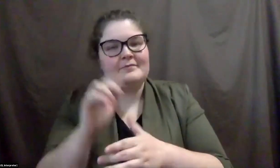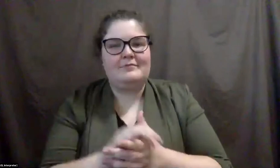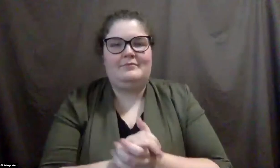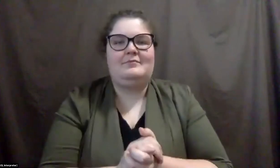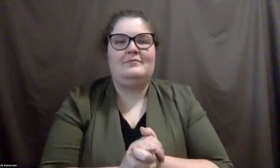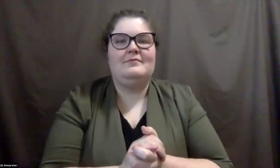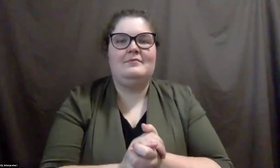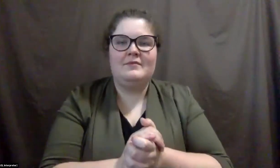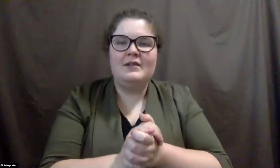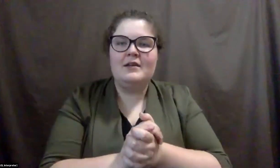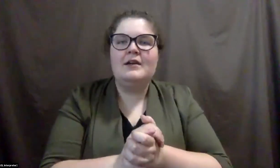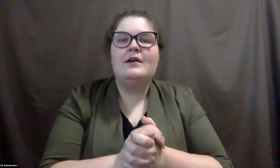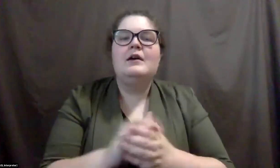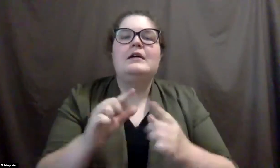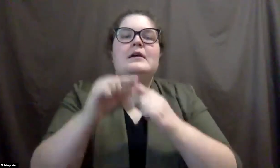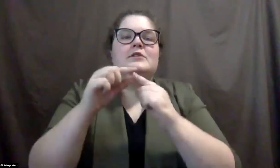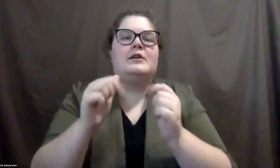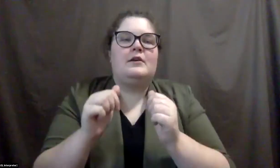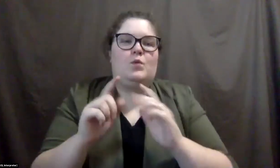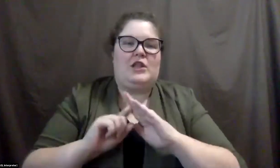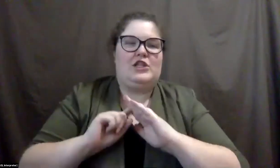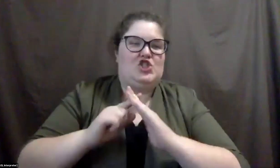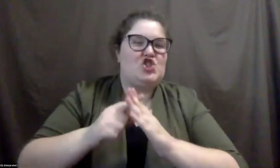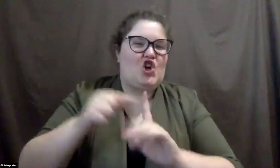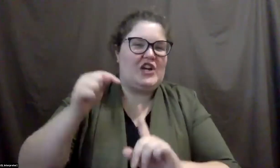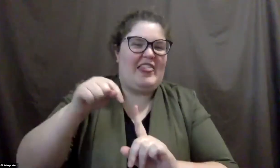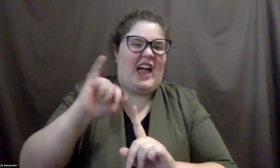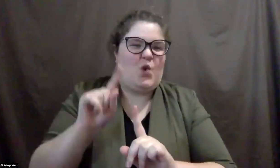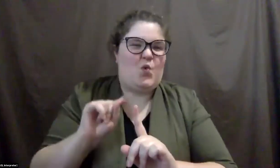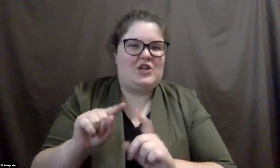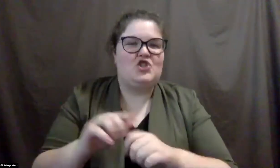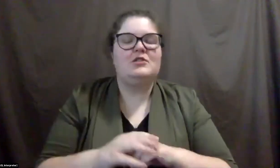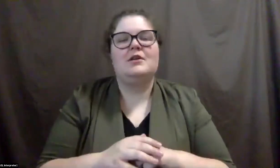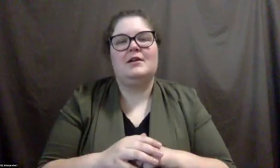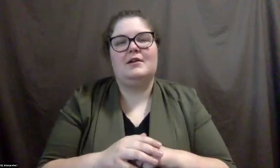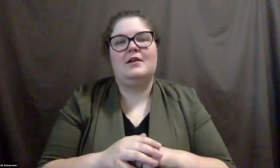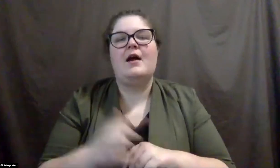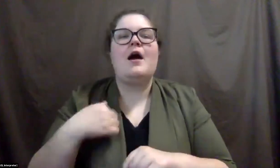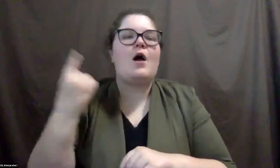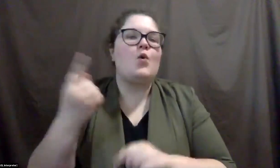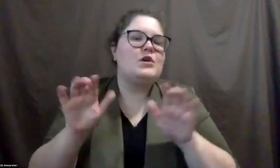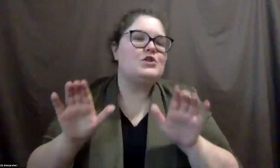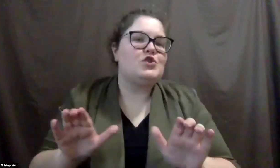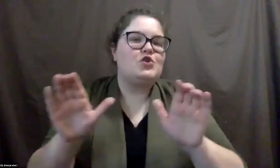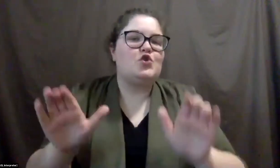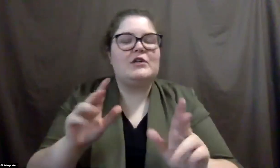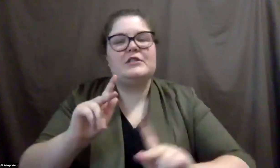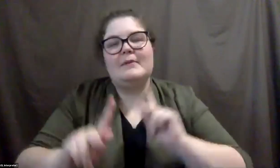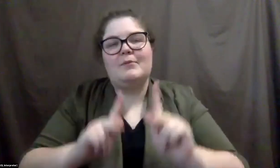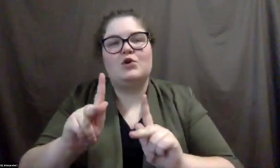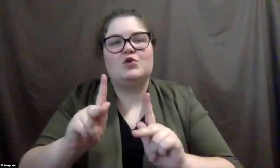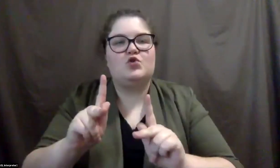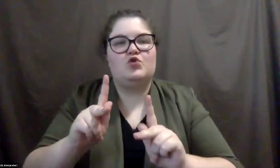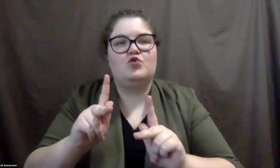specifically with the getting started question. So I always, I always encourage people to embrace